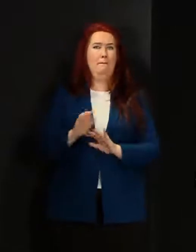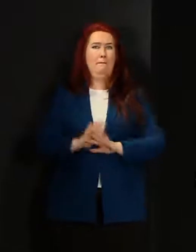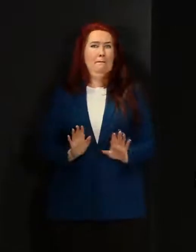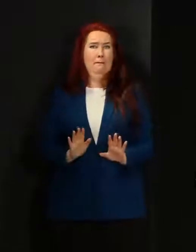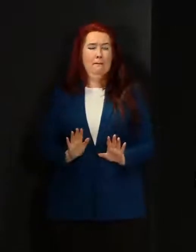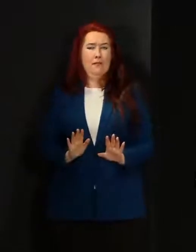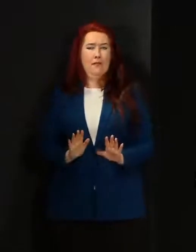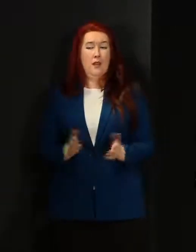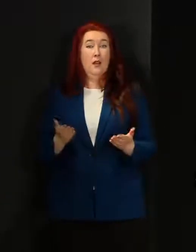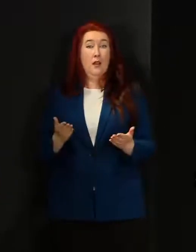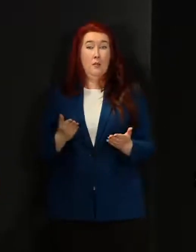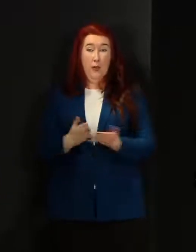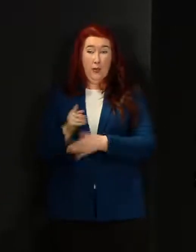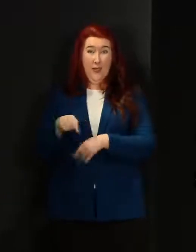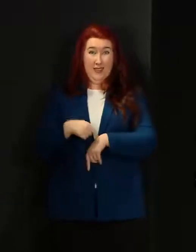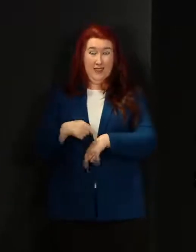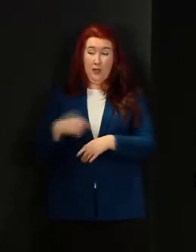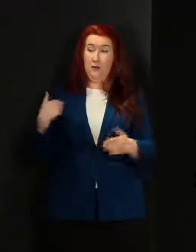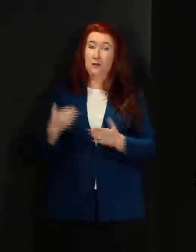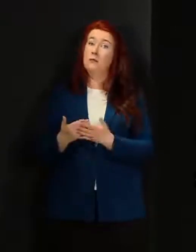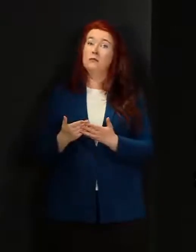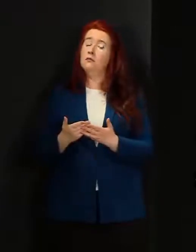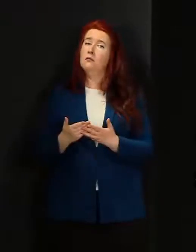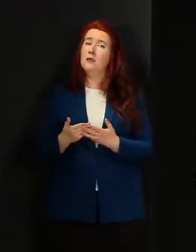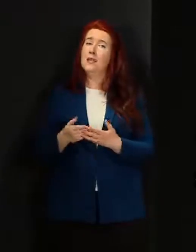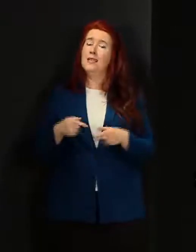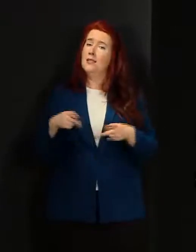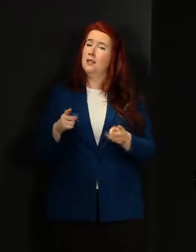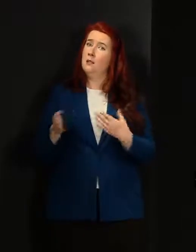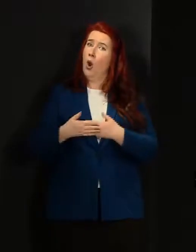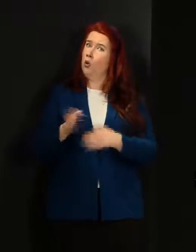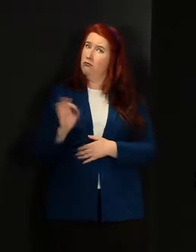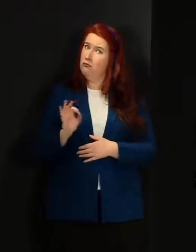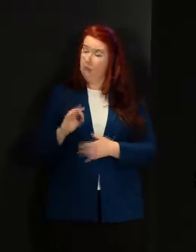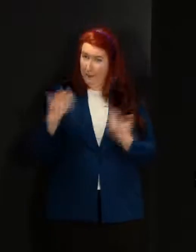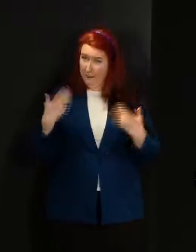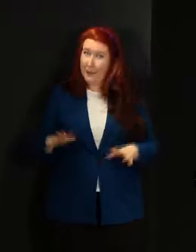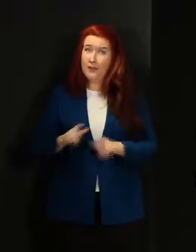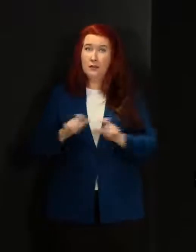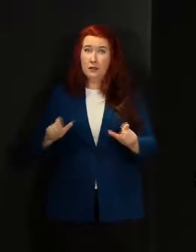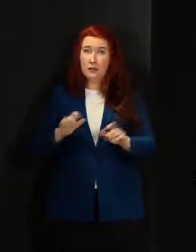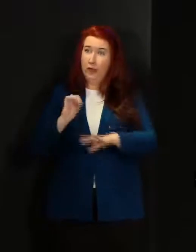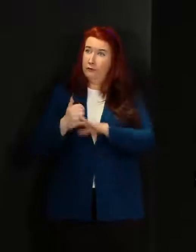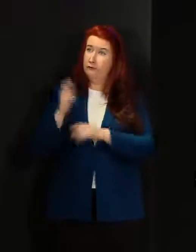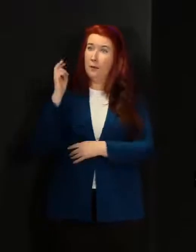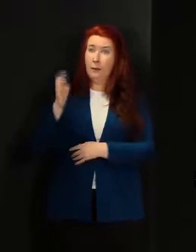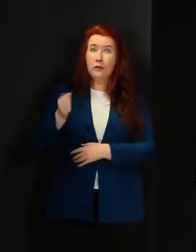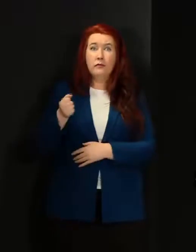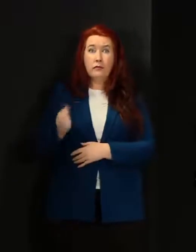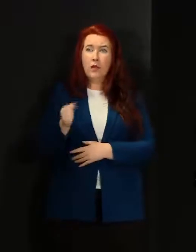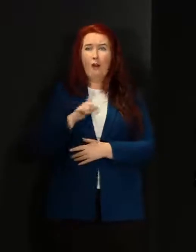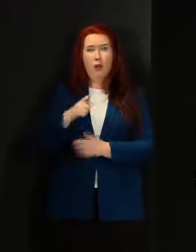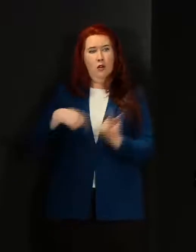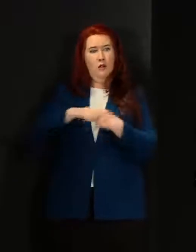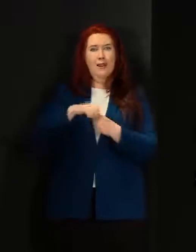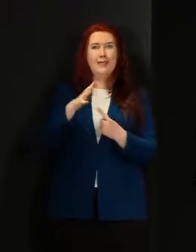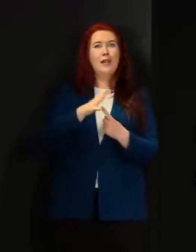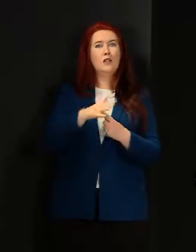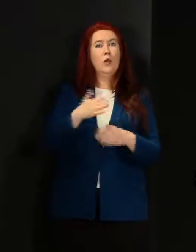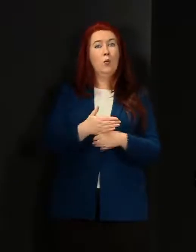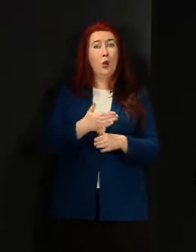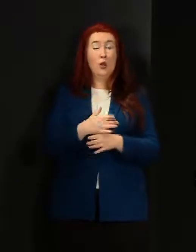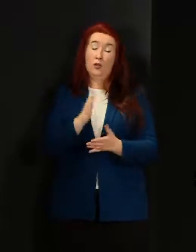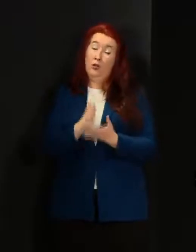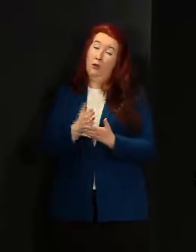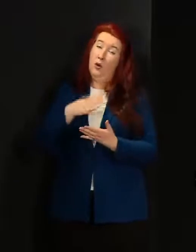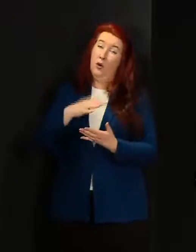this time, Scotland's transport system has not been closed. It's been working to keep the country running for essential workers. And I'd like to take this